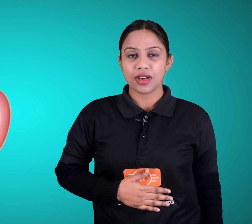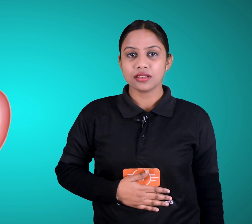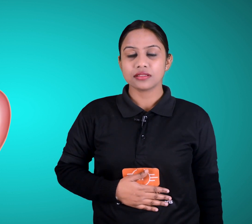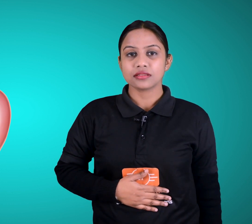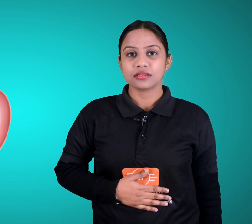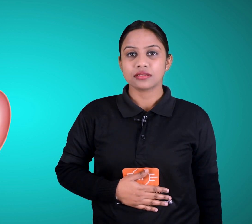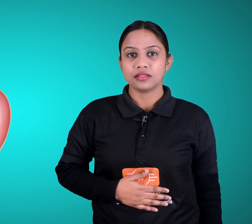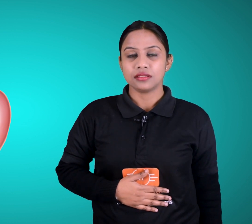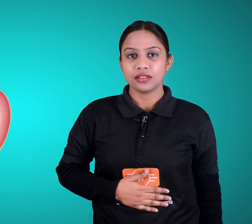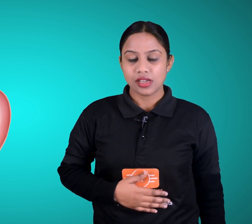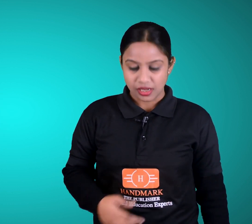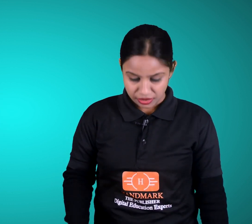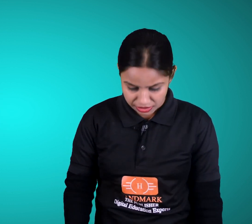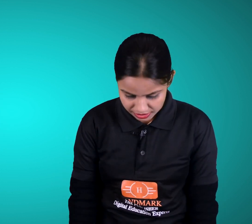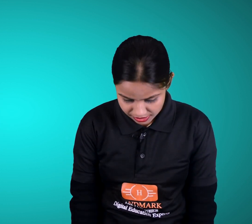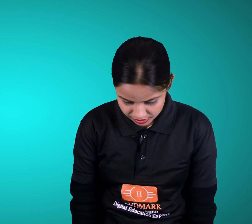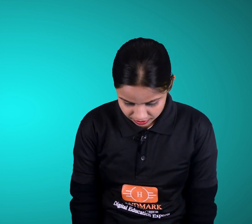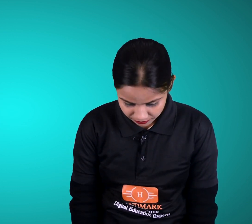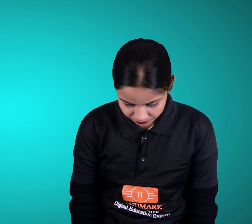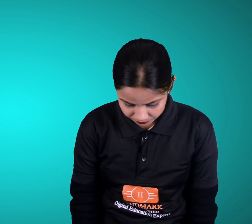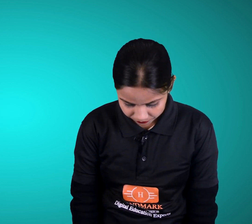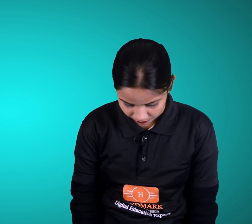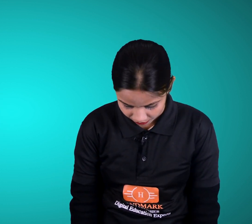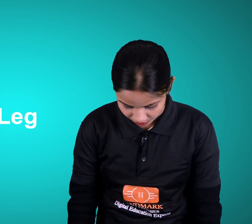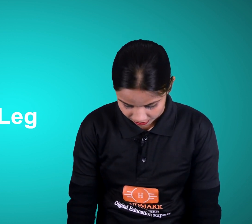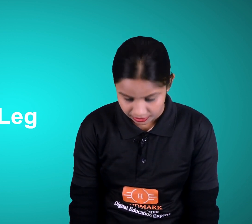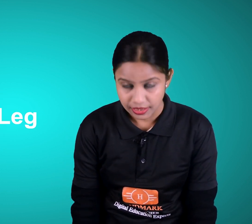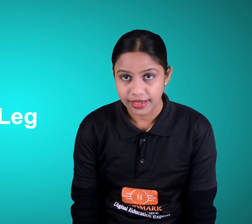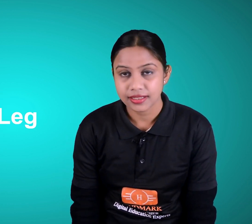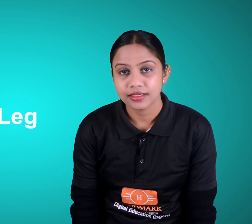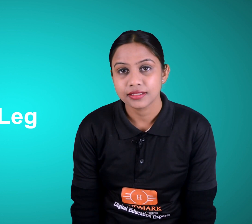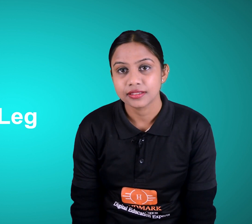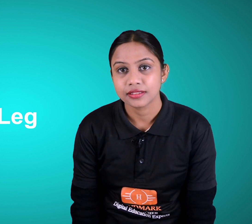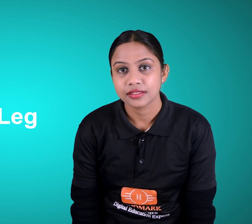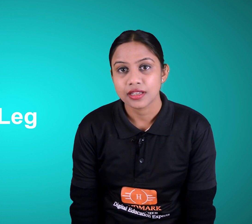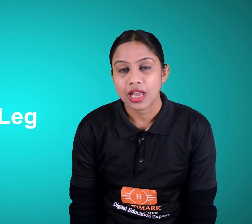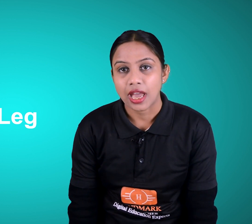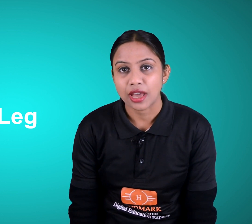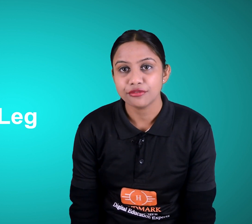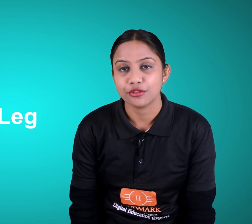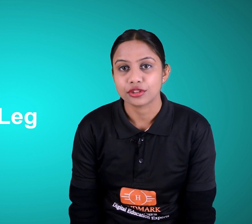knees leg and foot